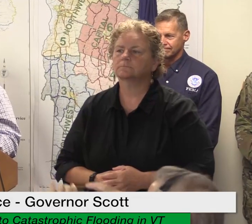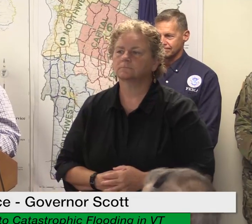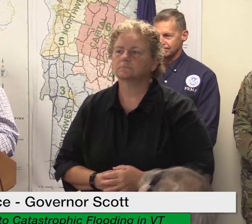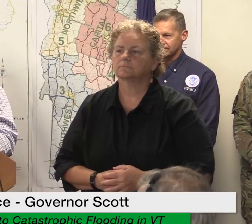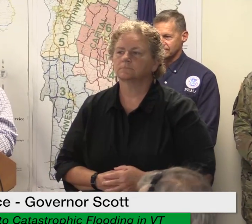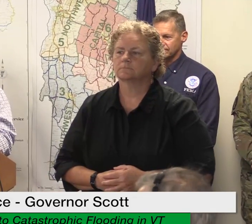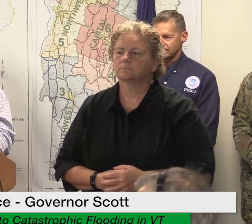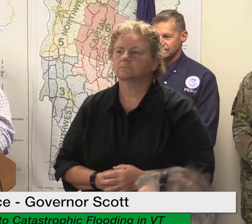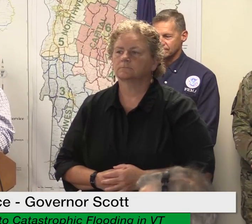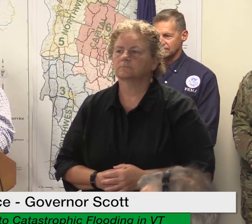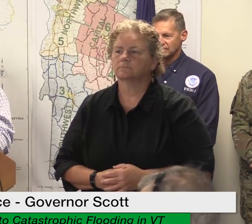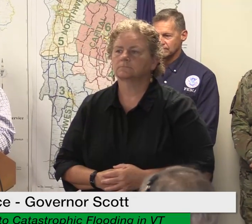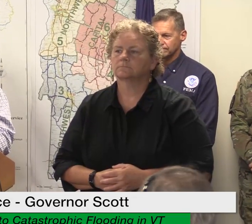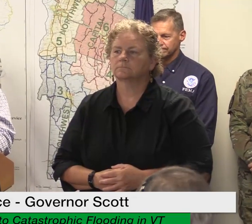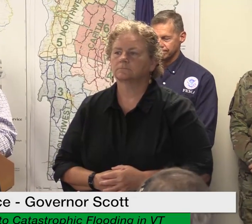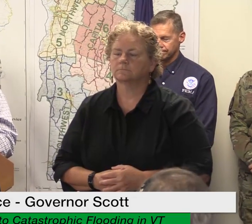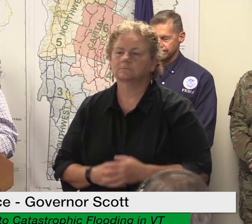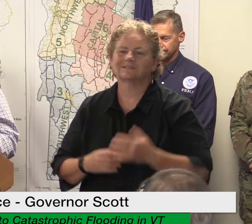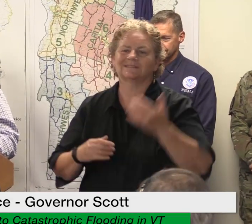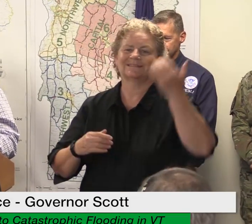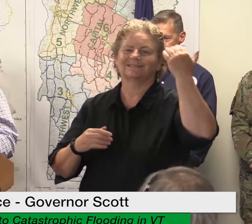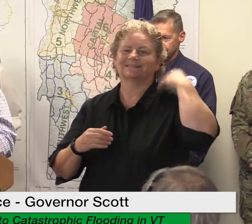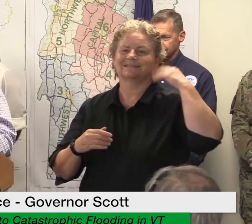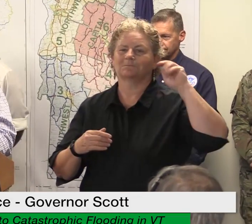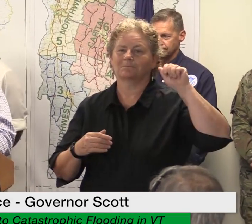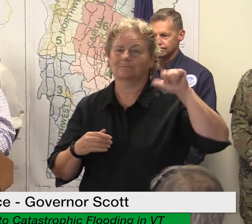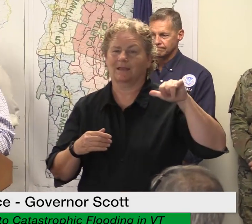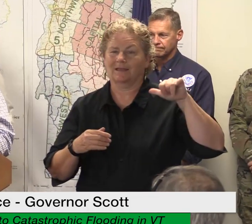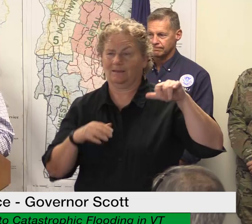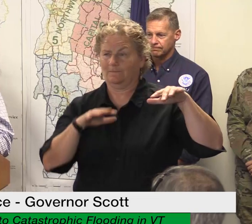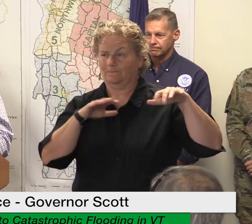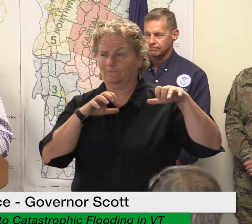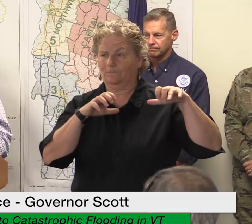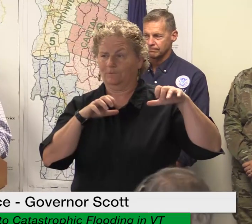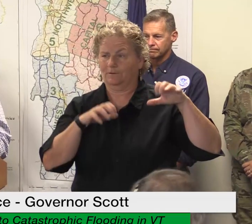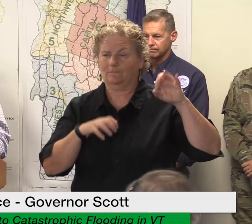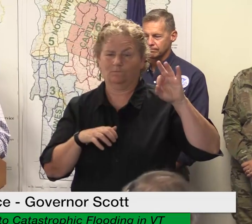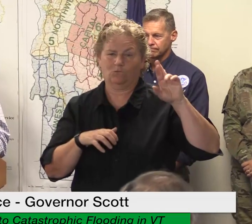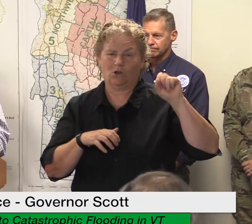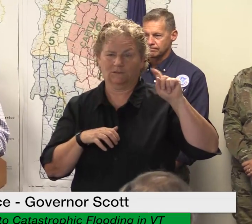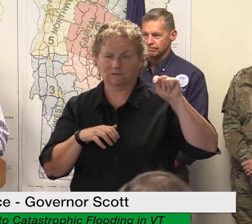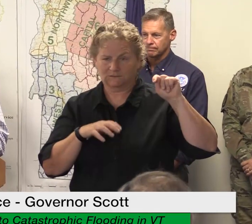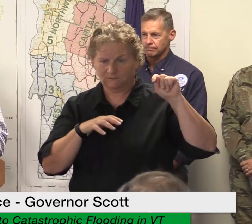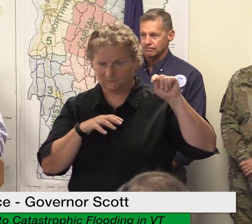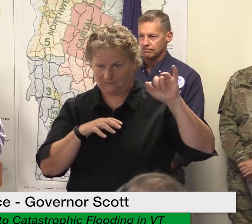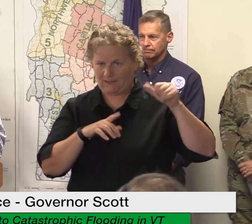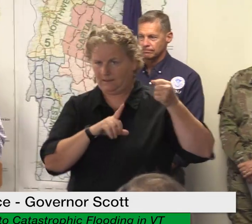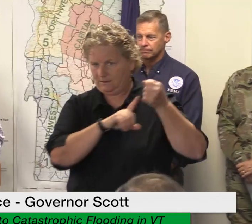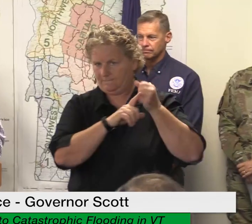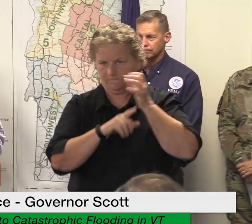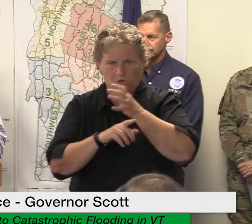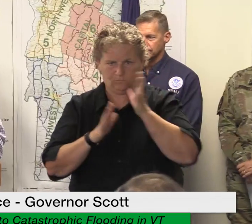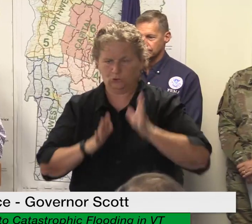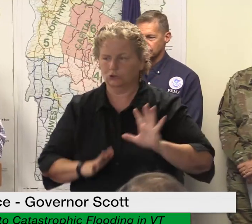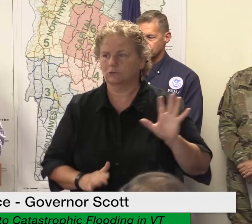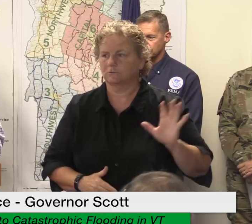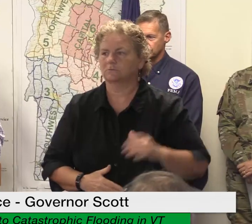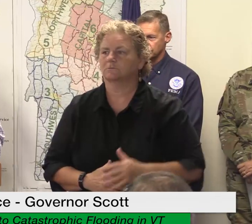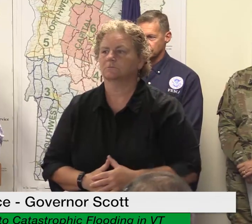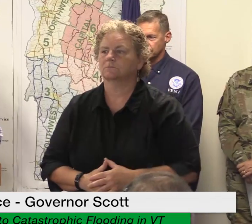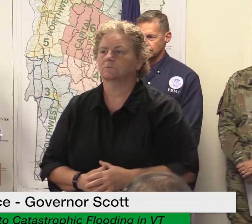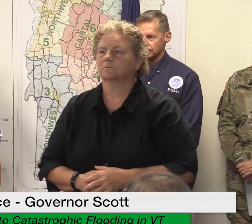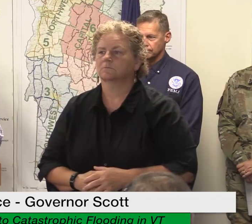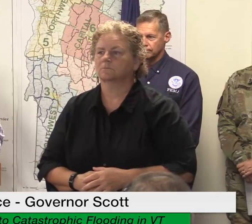lot of our producers our farmers and that was the big freeze that happened in may and just about a half hour ago we got a